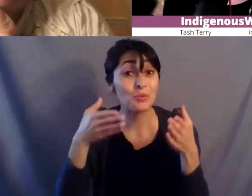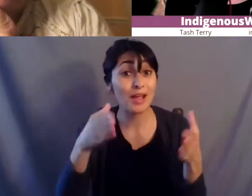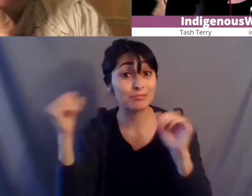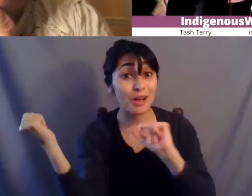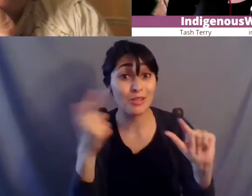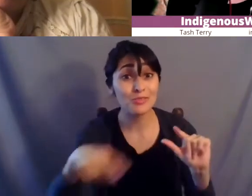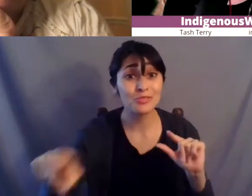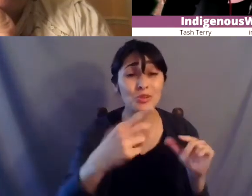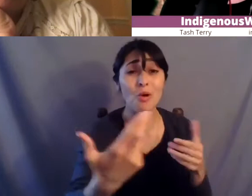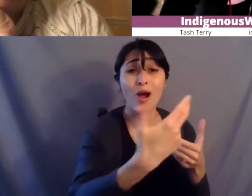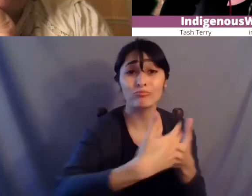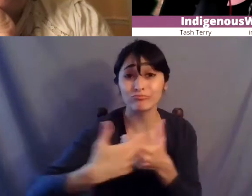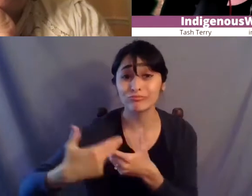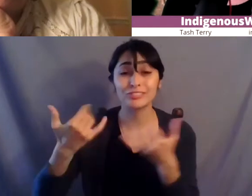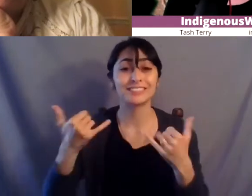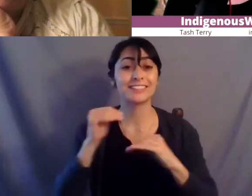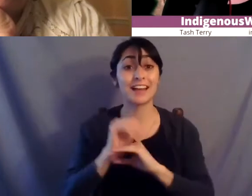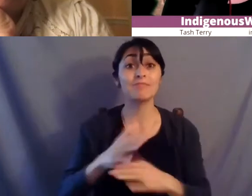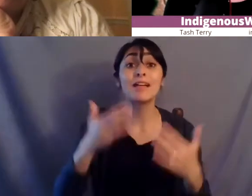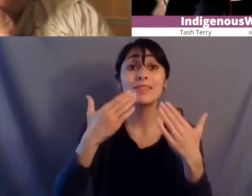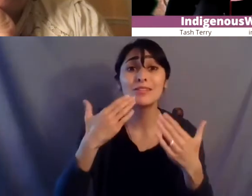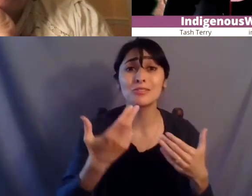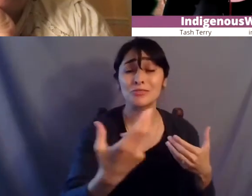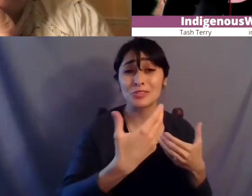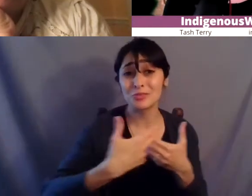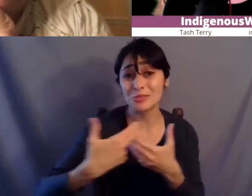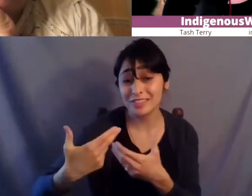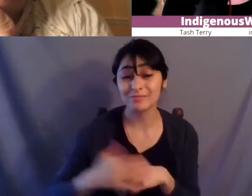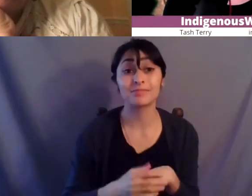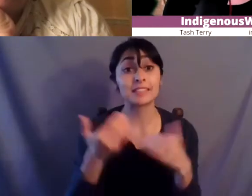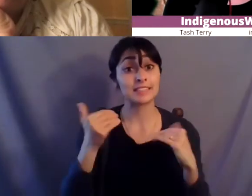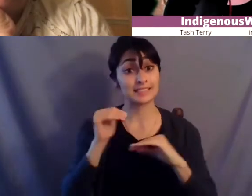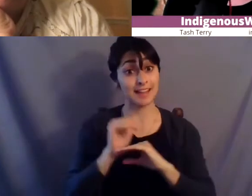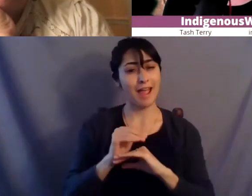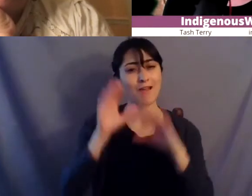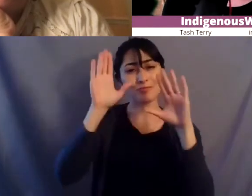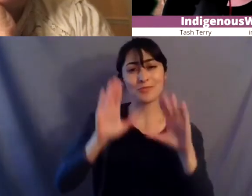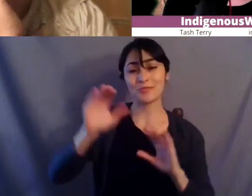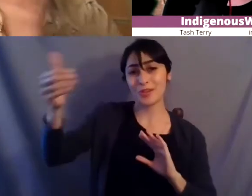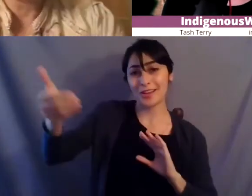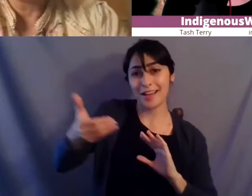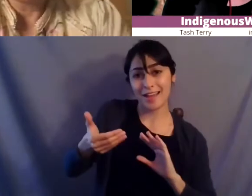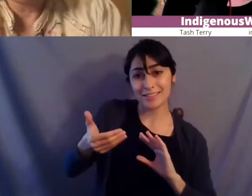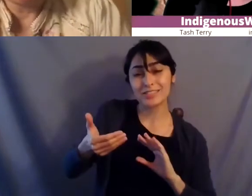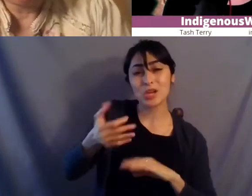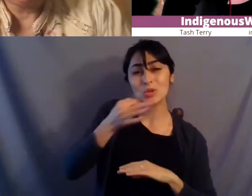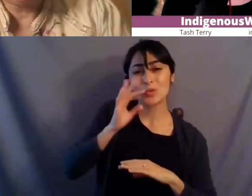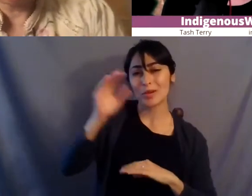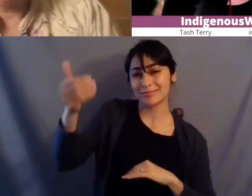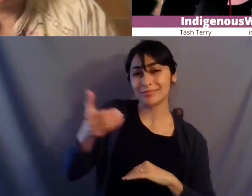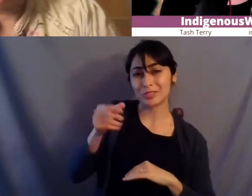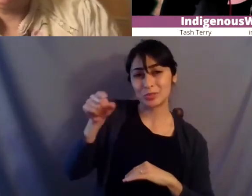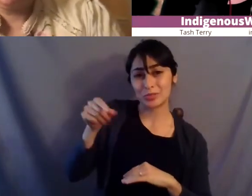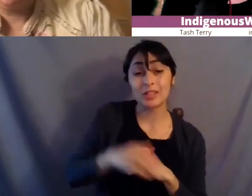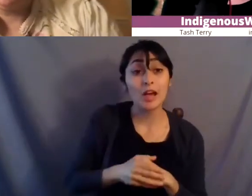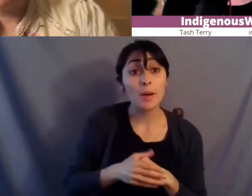in this evening thank you so much for joining us this evening we have a wonderful guest we'll get to that in just a moment indigenous